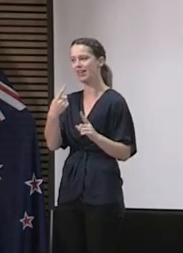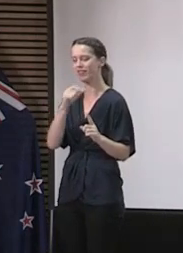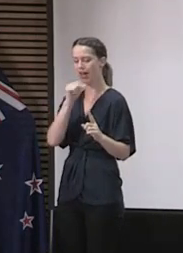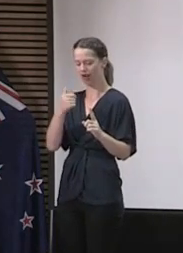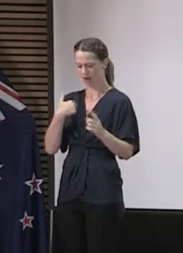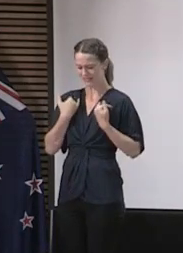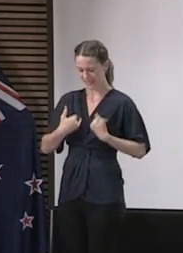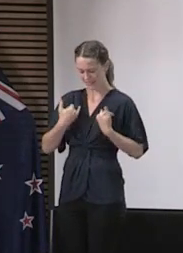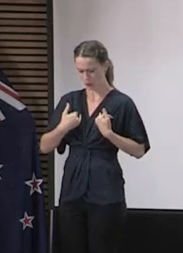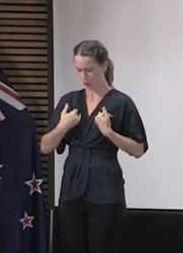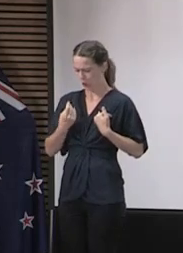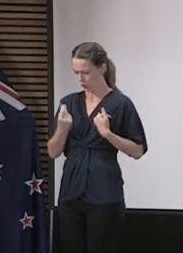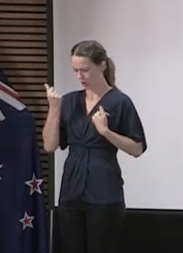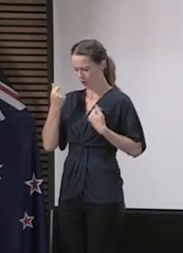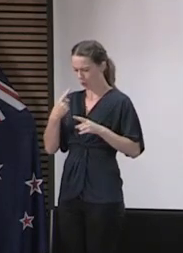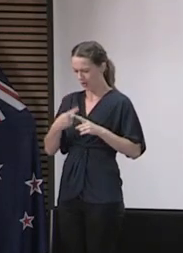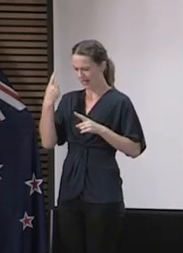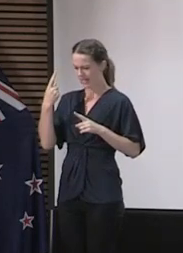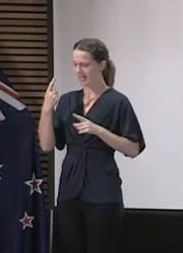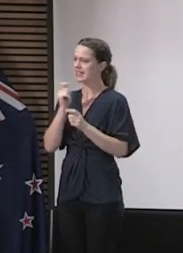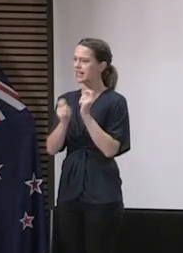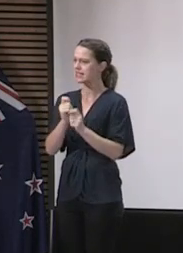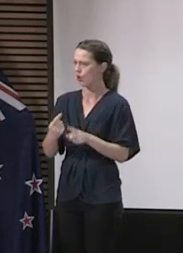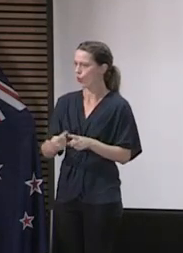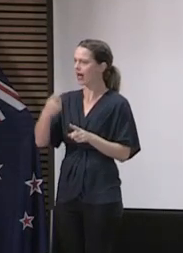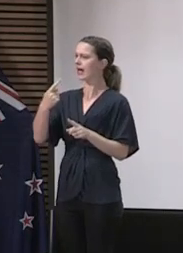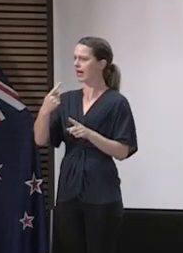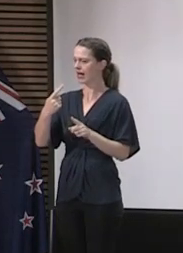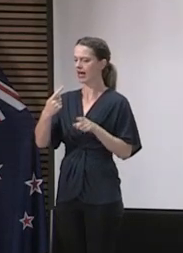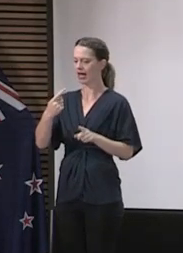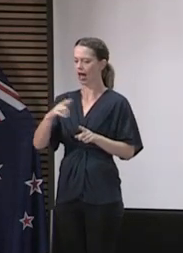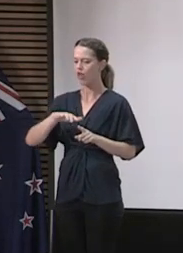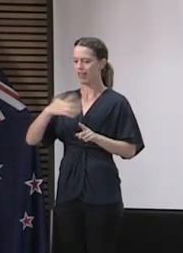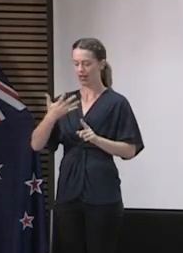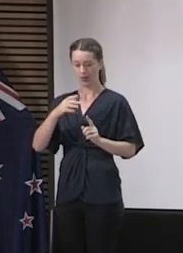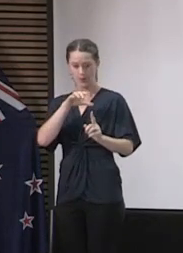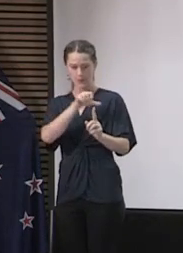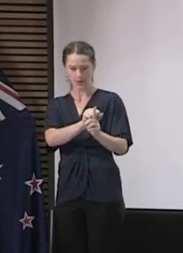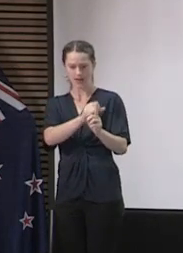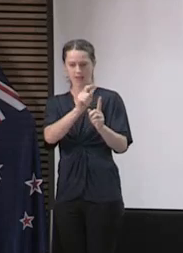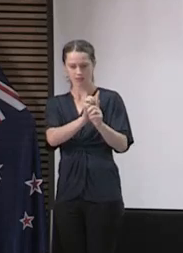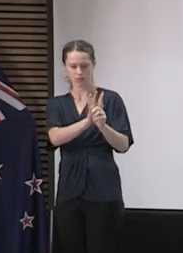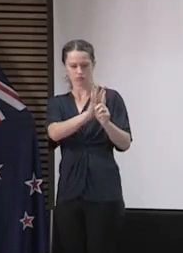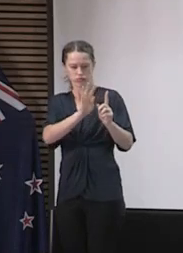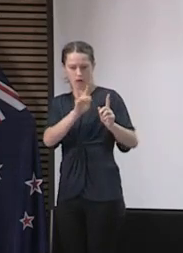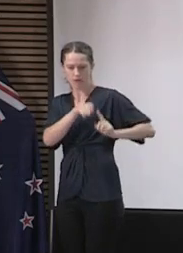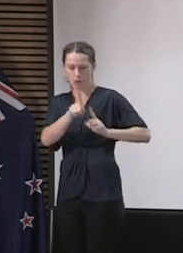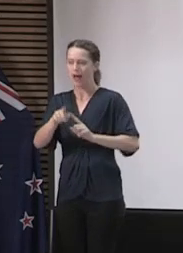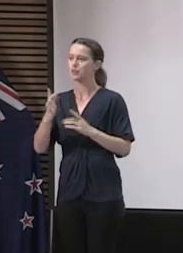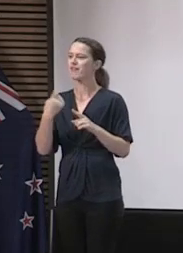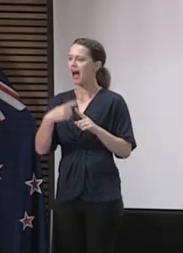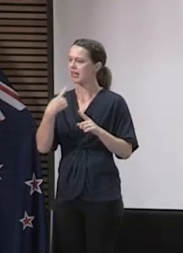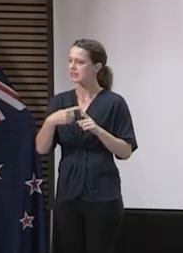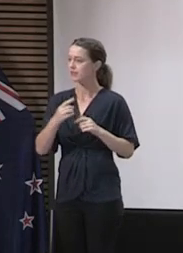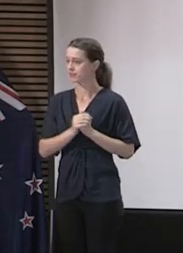manifesting symptoms. The turnaround of the test needs to be quick and then the contact tracing around them needs to equally be very fast.